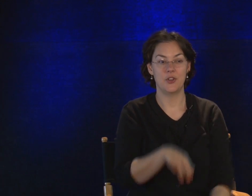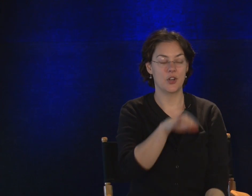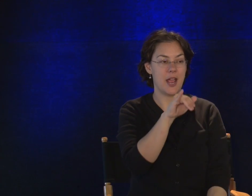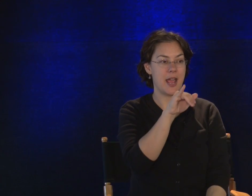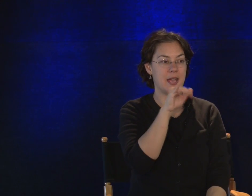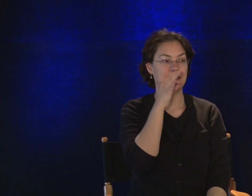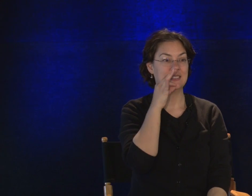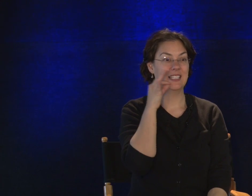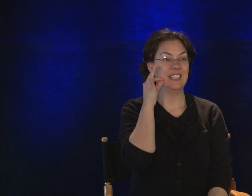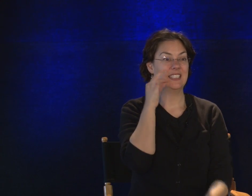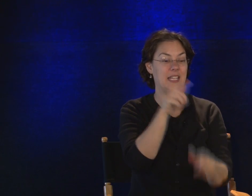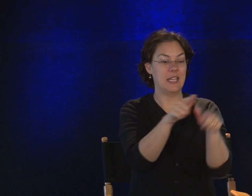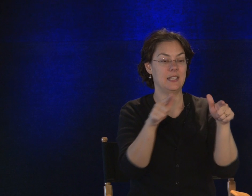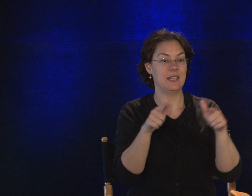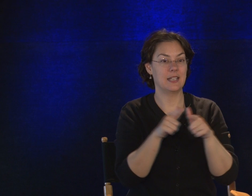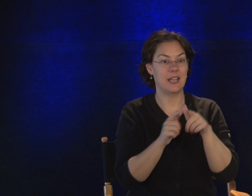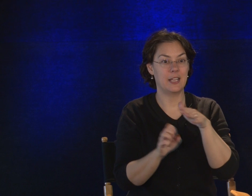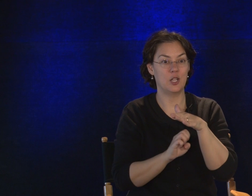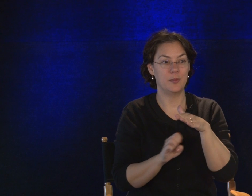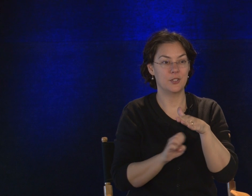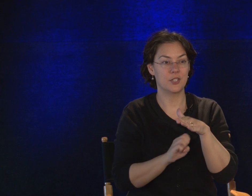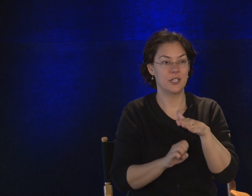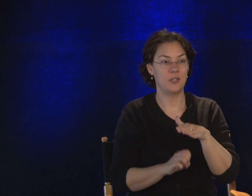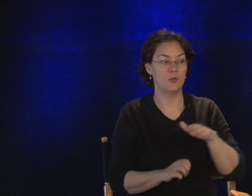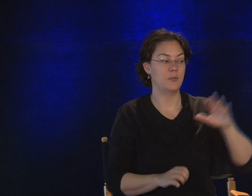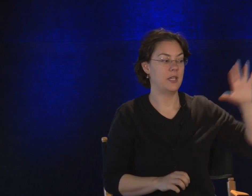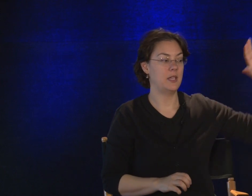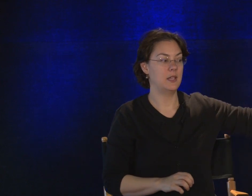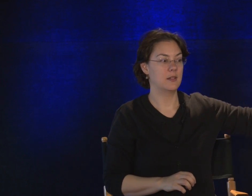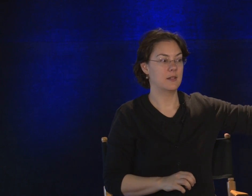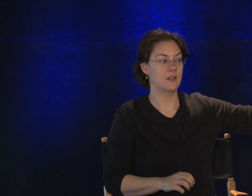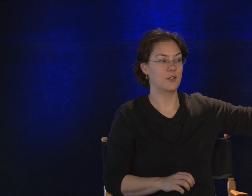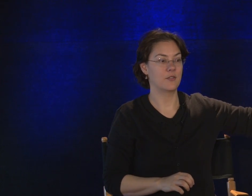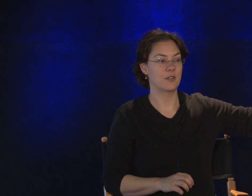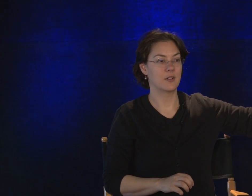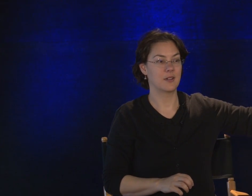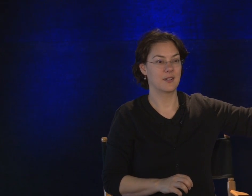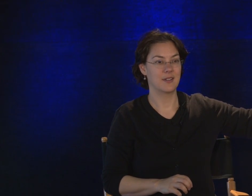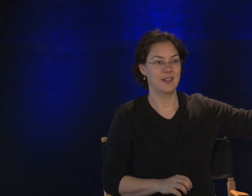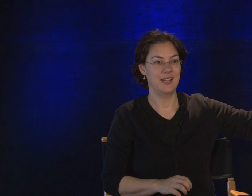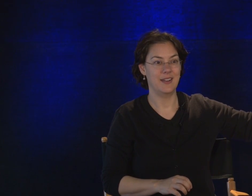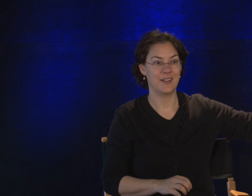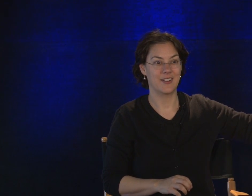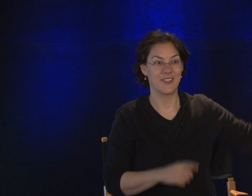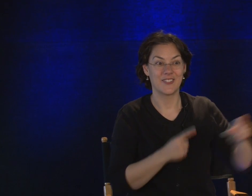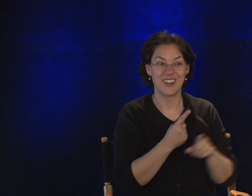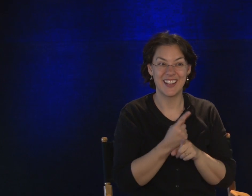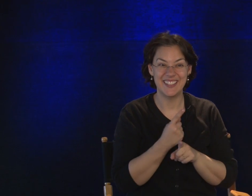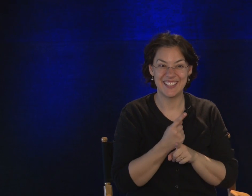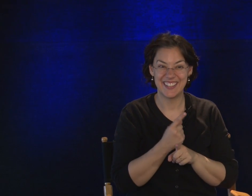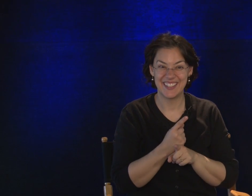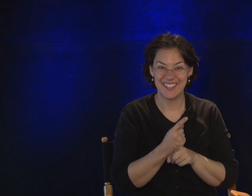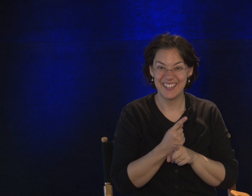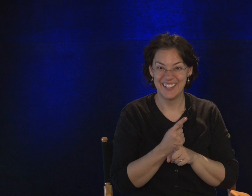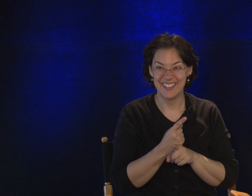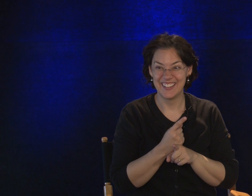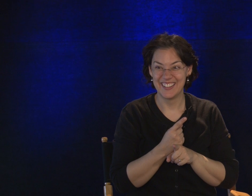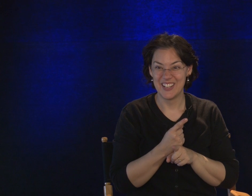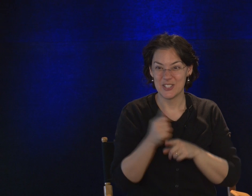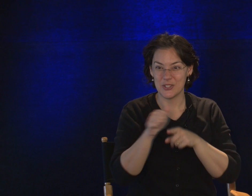you're at Indian Lake Elementary, you will be over here, right? So